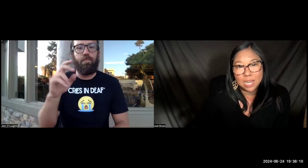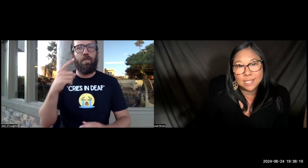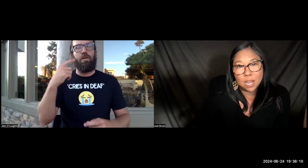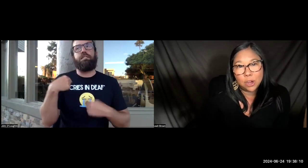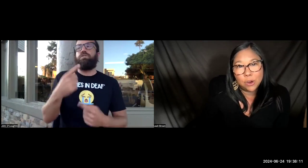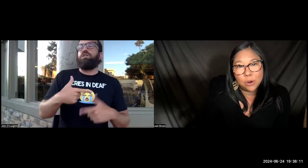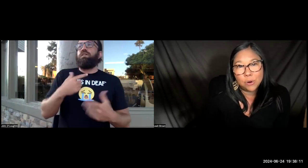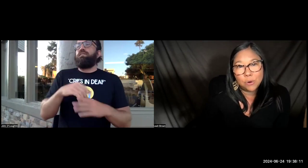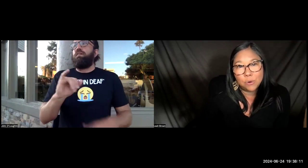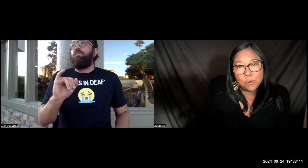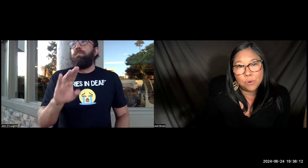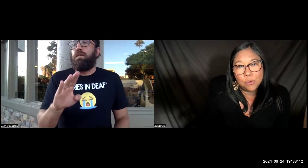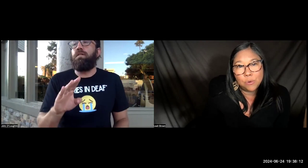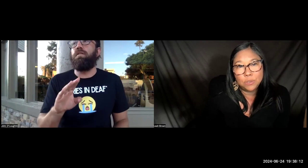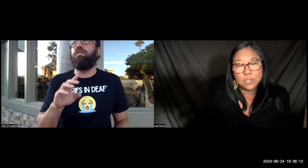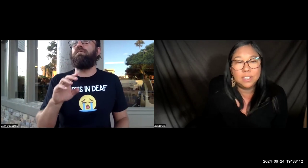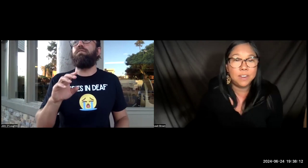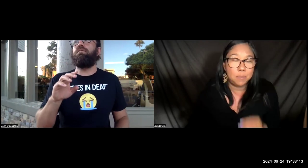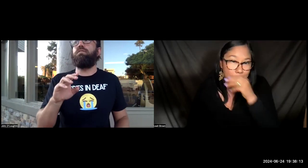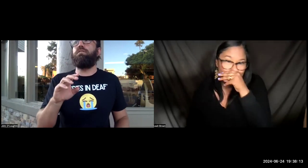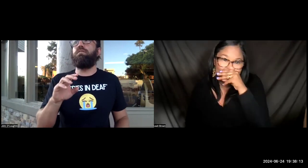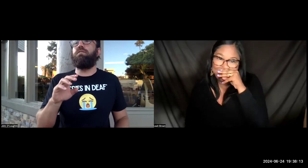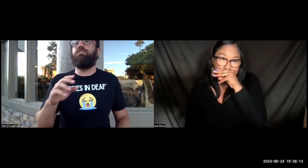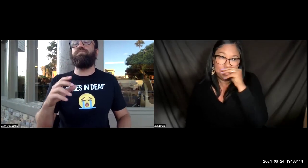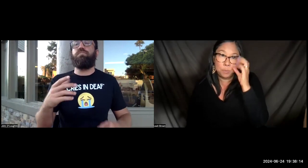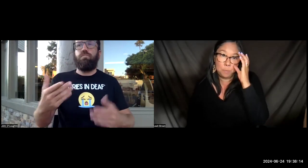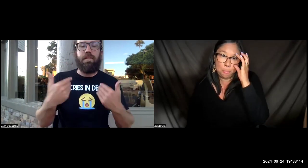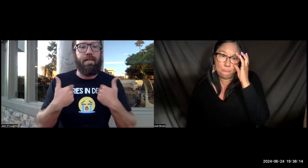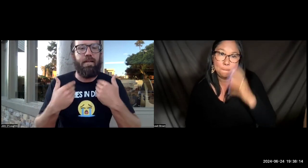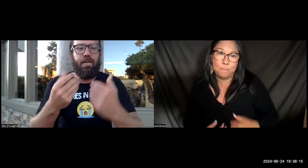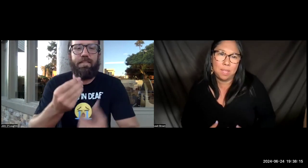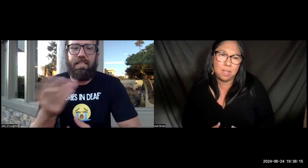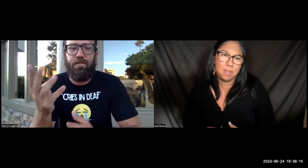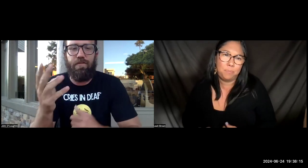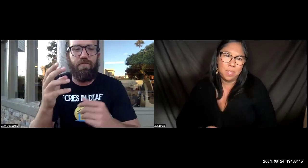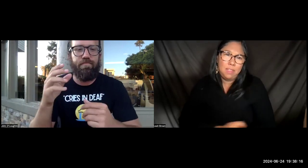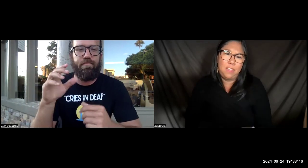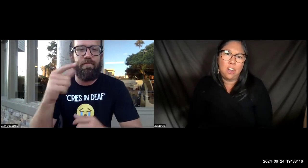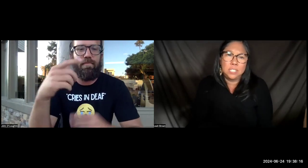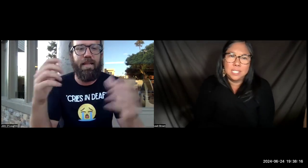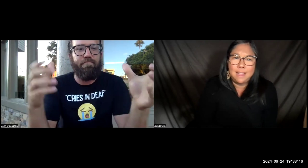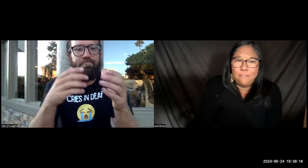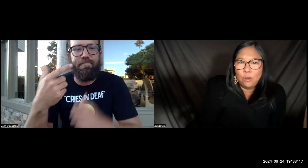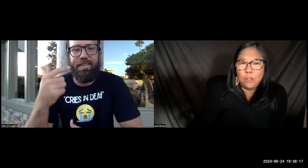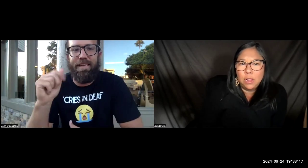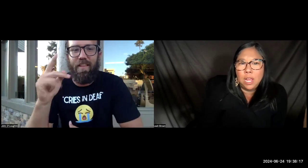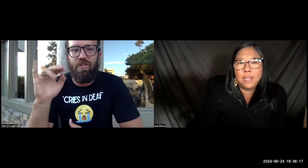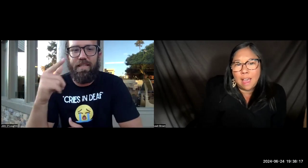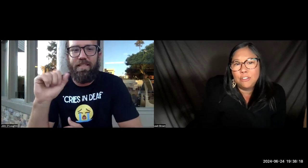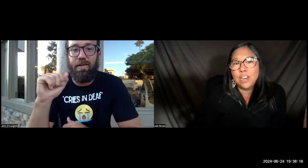Okay, so, so you live in IB. Hmm. Um, there are several gatherings,